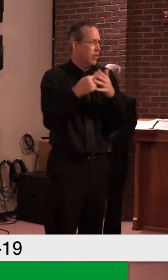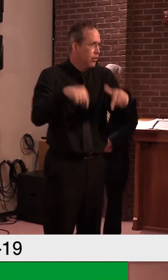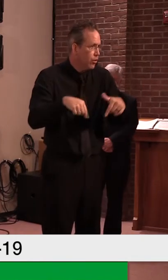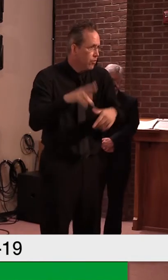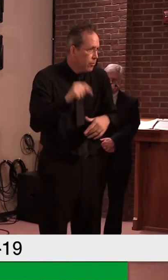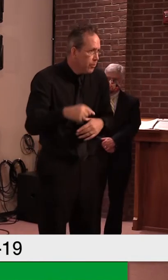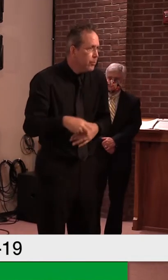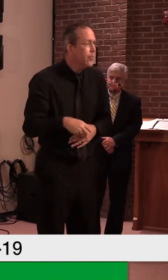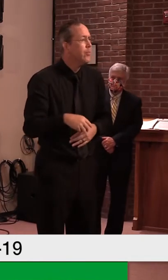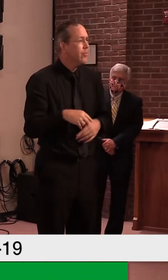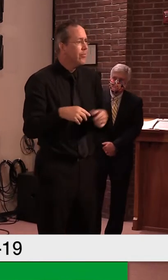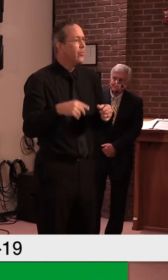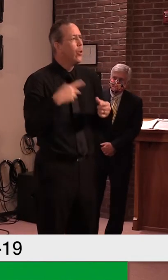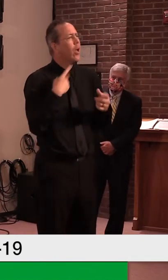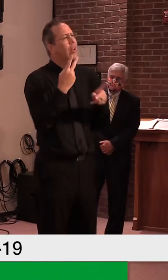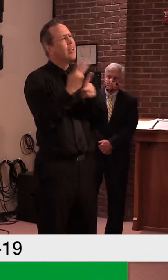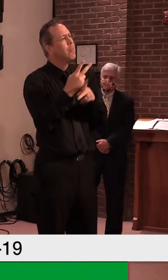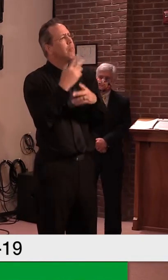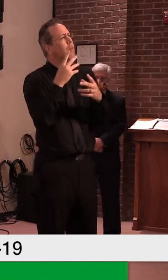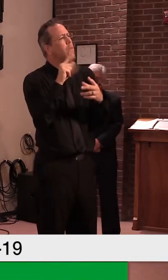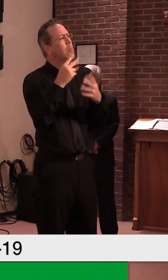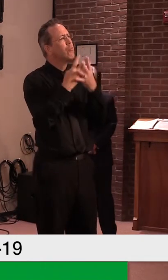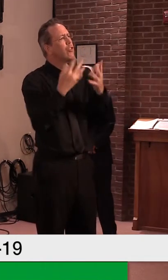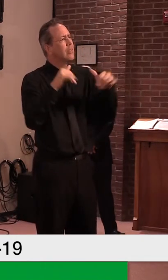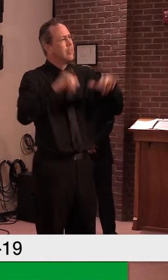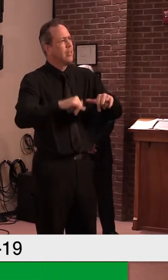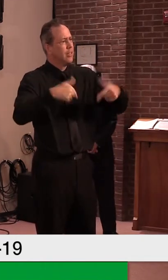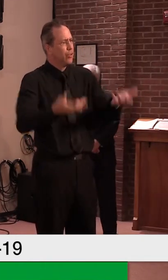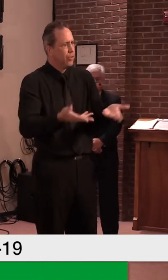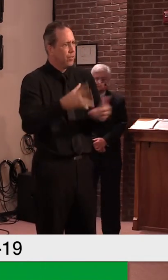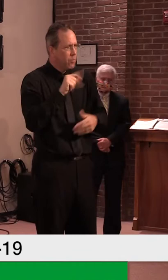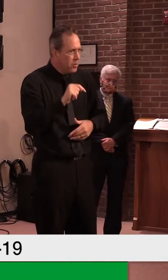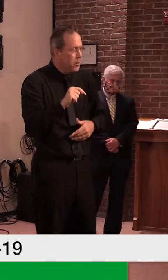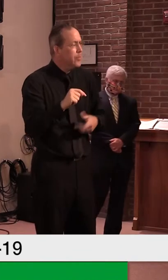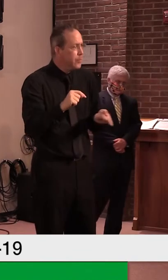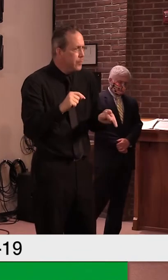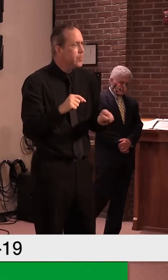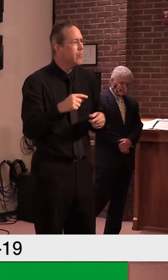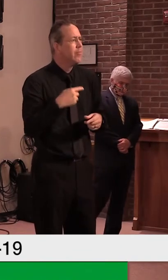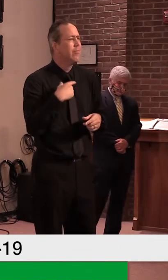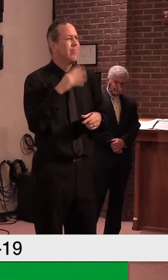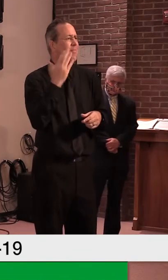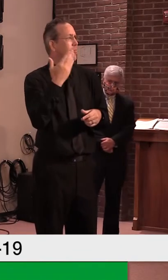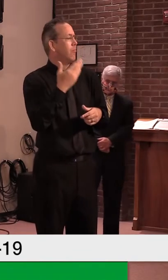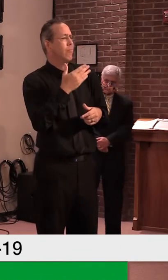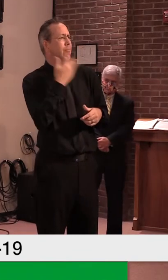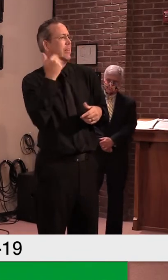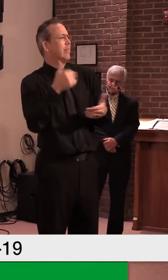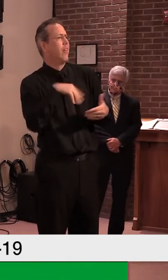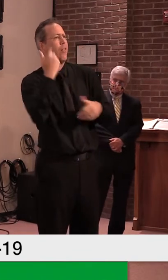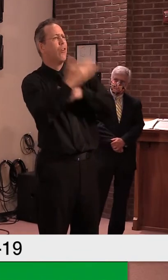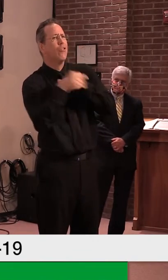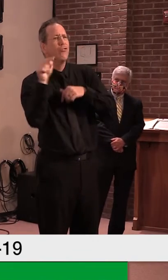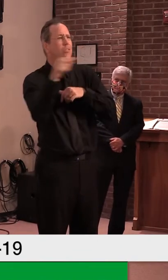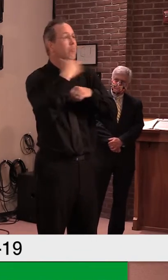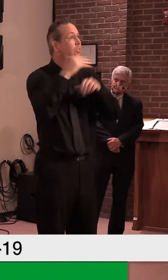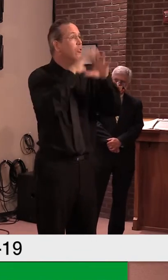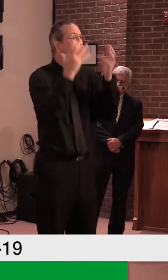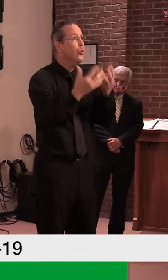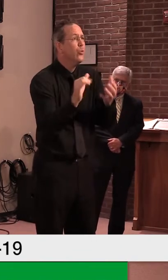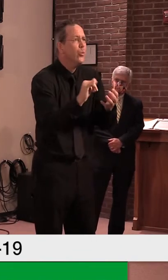in speaking with other governors, I don't know of any, uh, many others, if any, who have, uh, come forward to, to